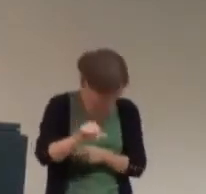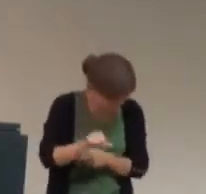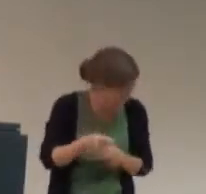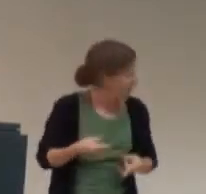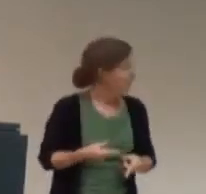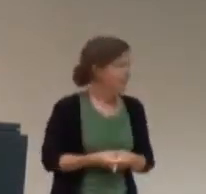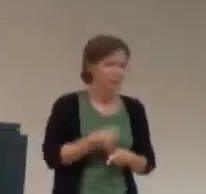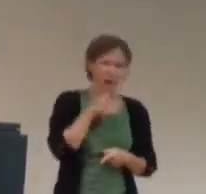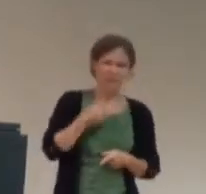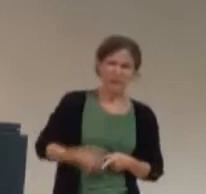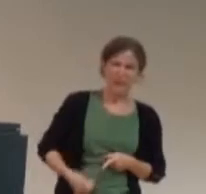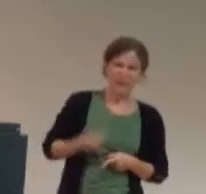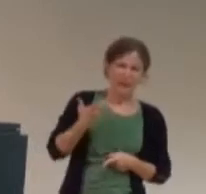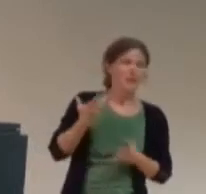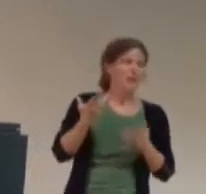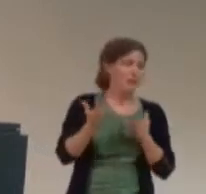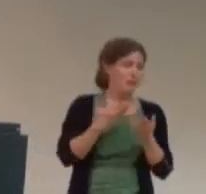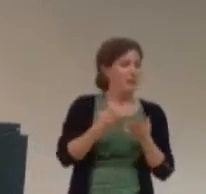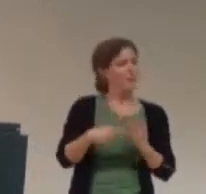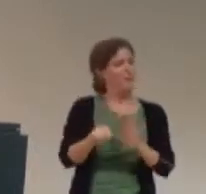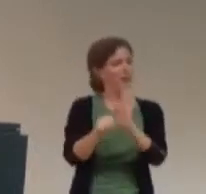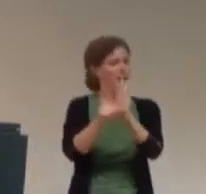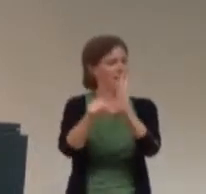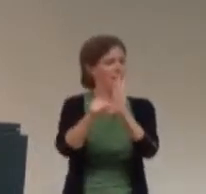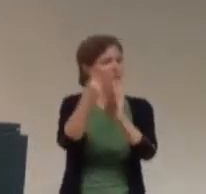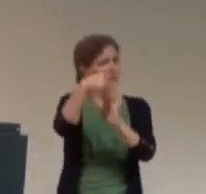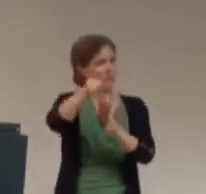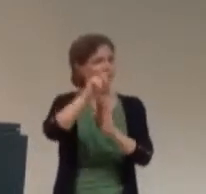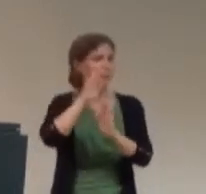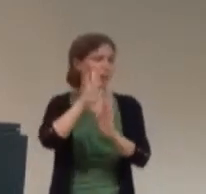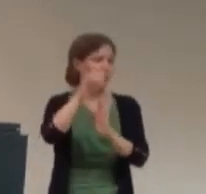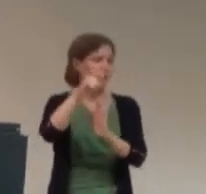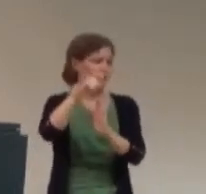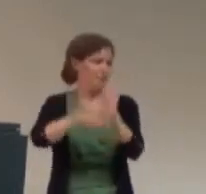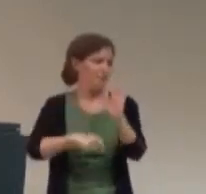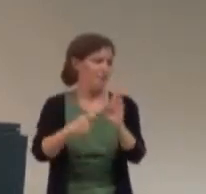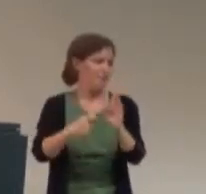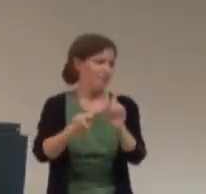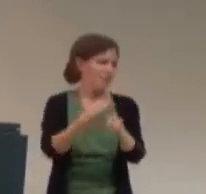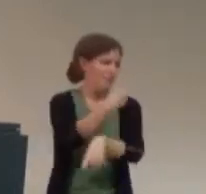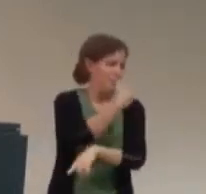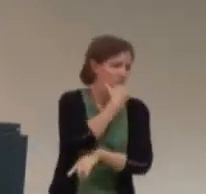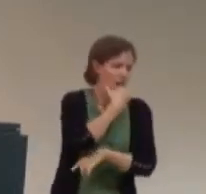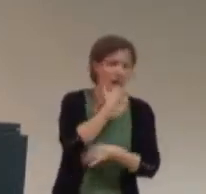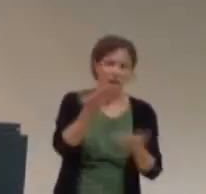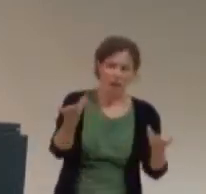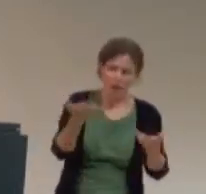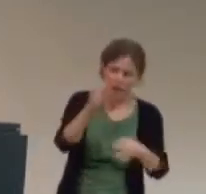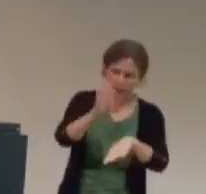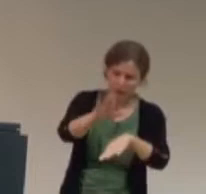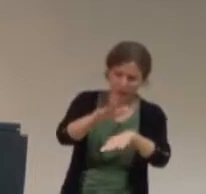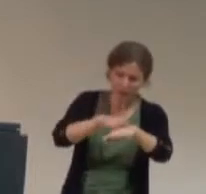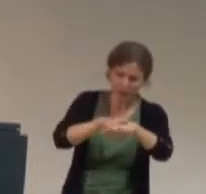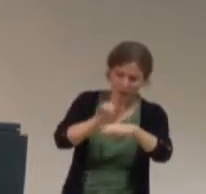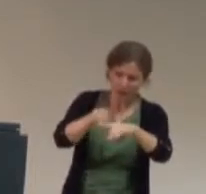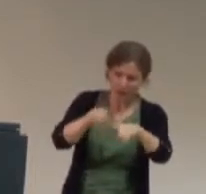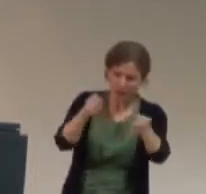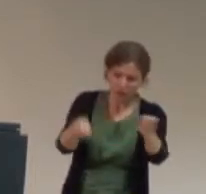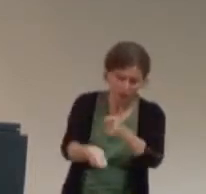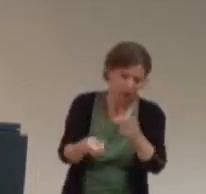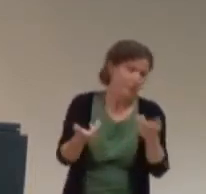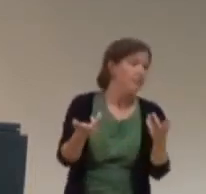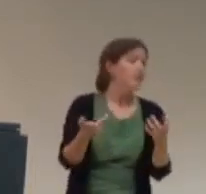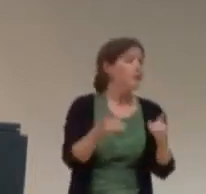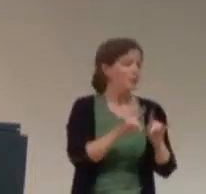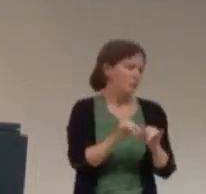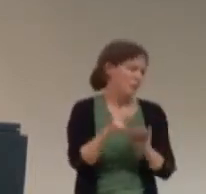disadvantage to being in mainstream media, is they will probably get it wrong, and you won't be able to do anything about it. And on